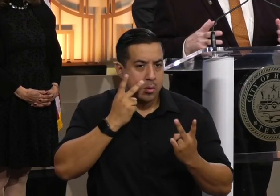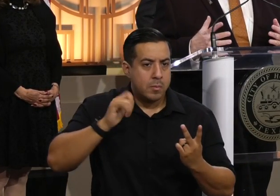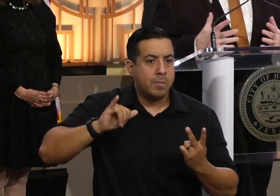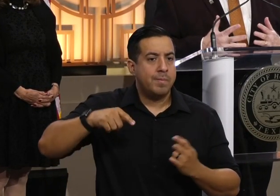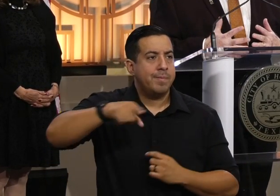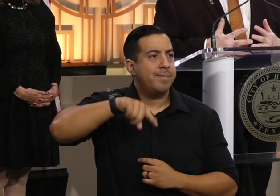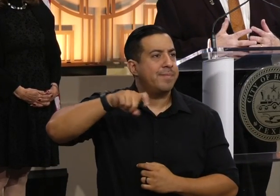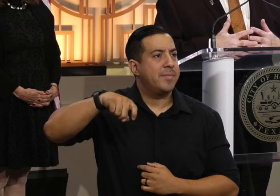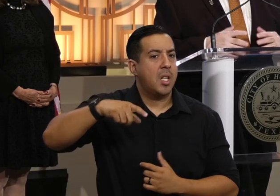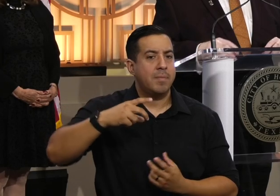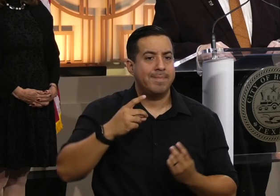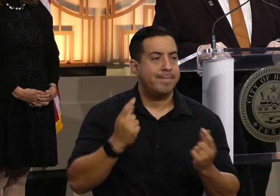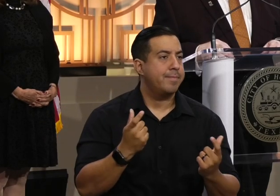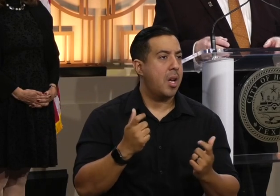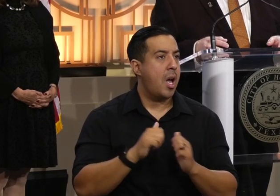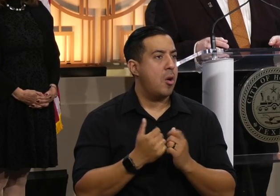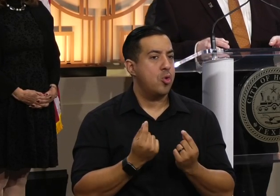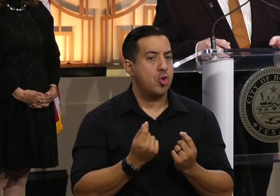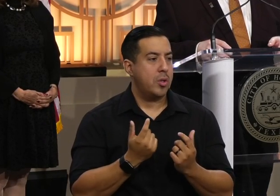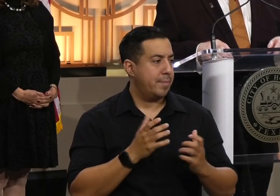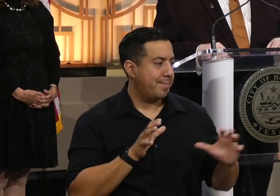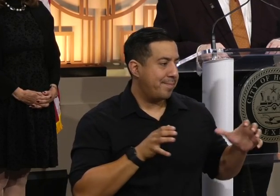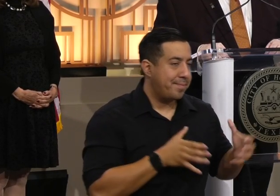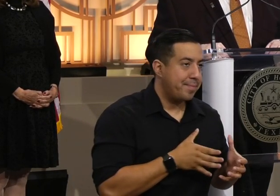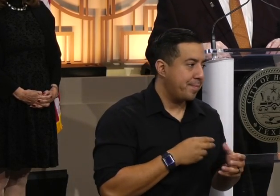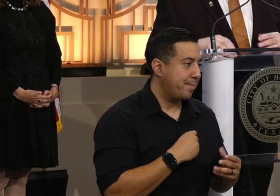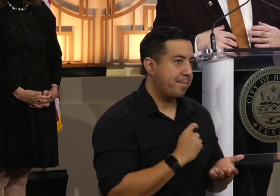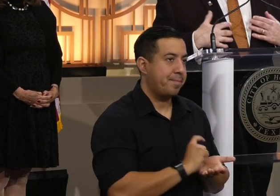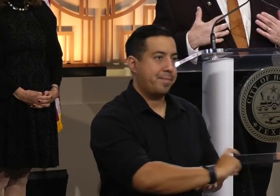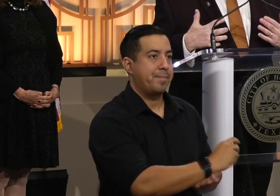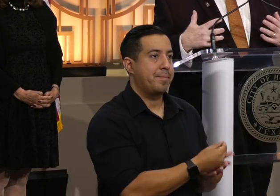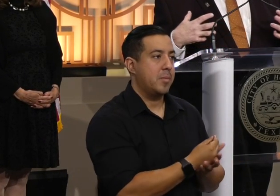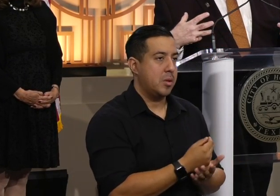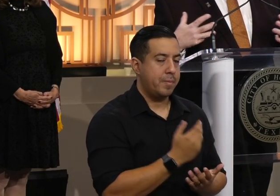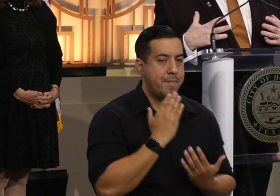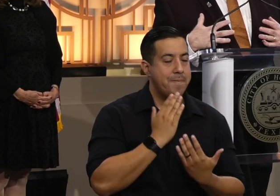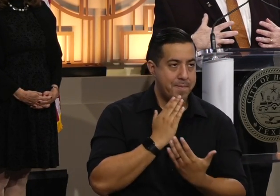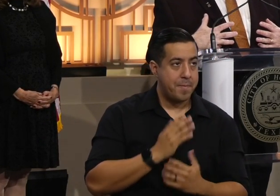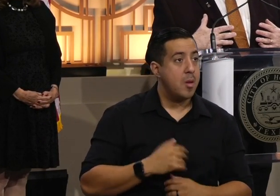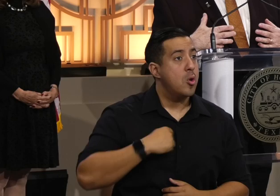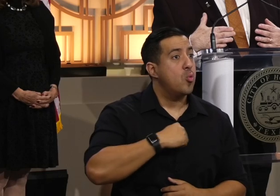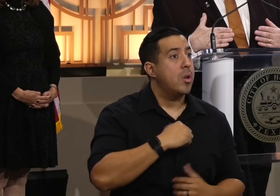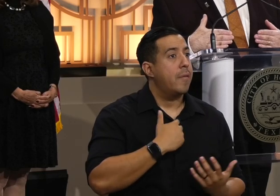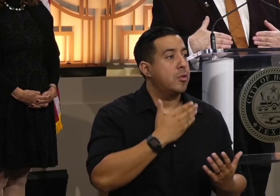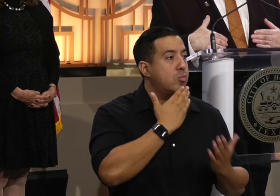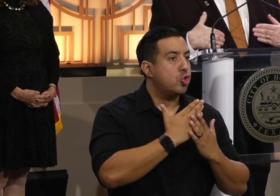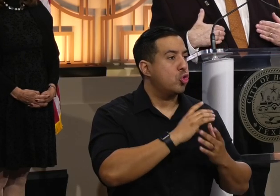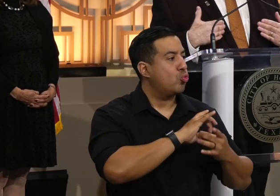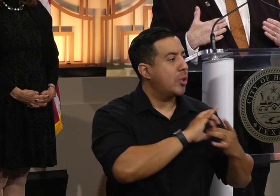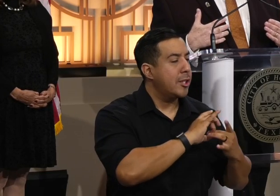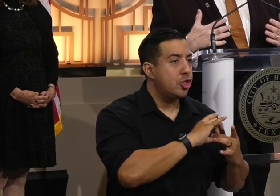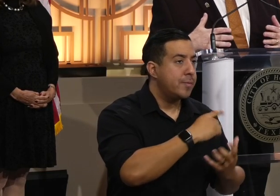help, to help immediately, and to bring us all together. And so we have developed wonderful relationships together,